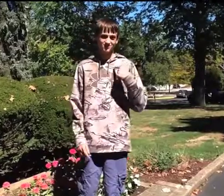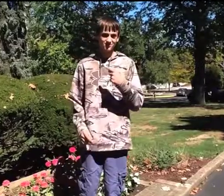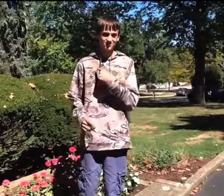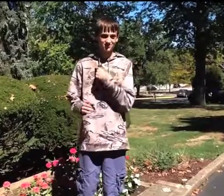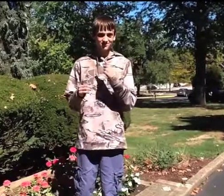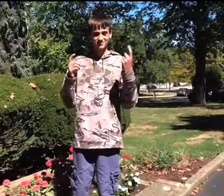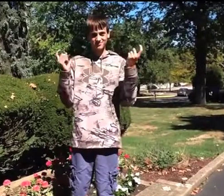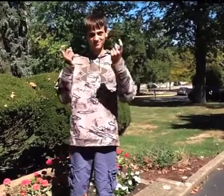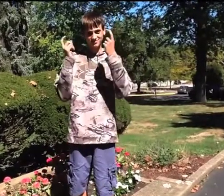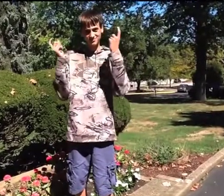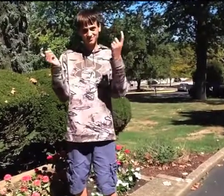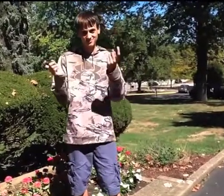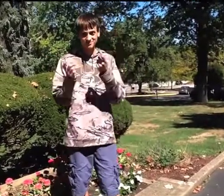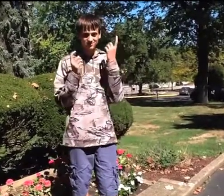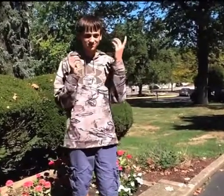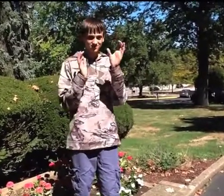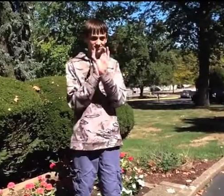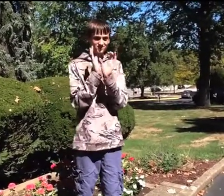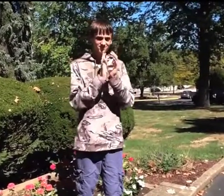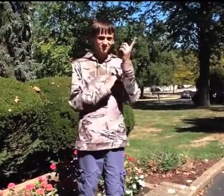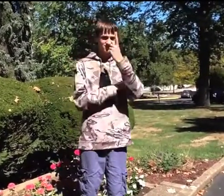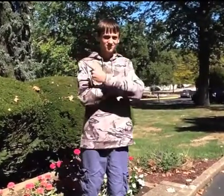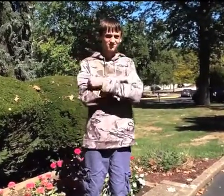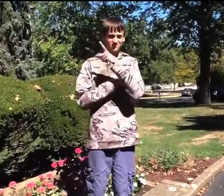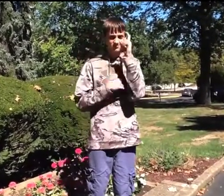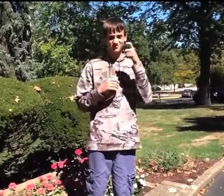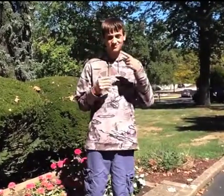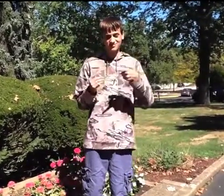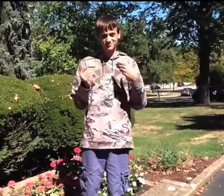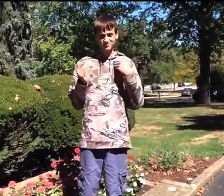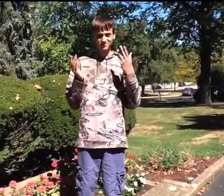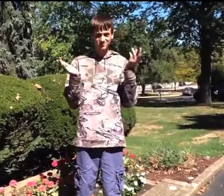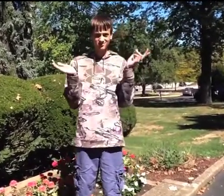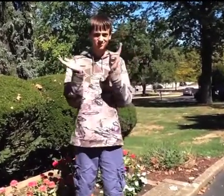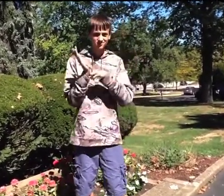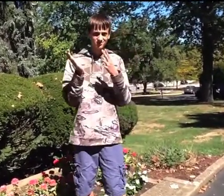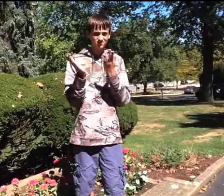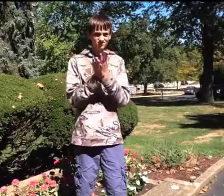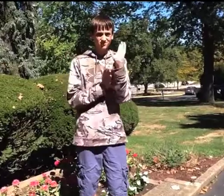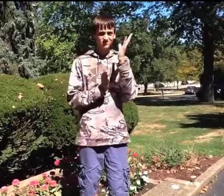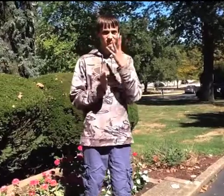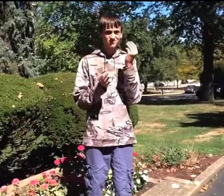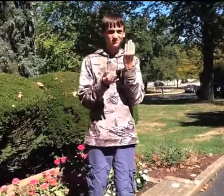Why do we celebrate Constitution Day? Because it granted us rights and freedoms.